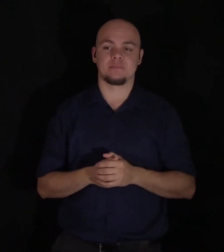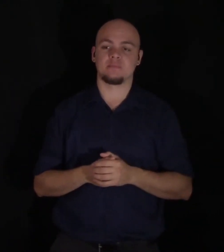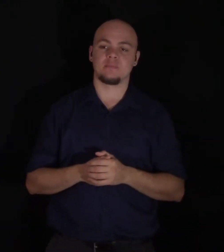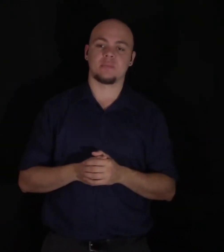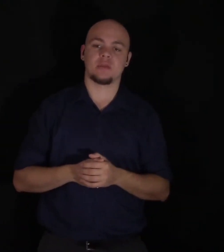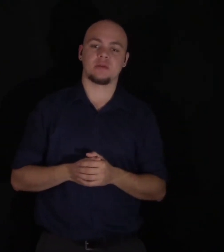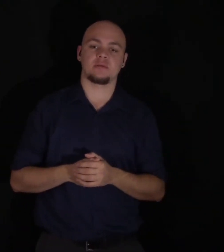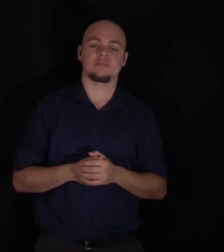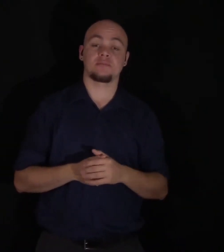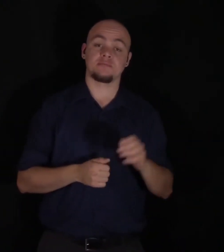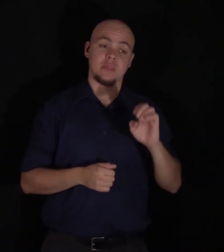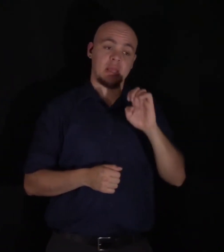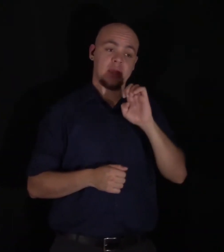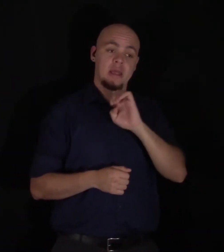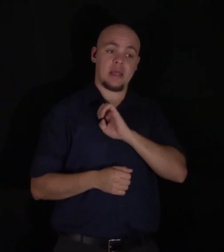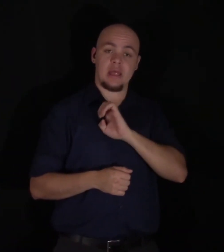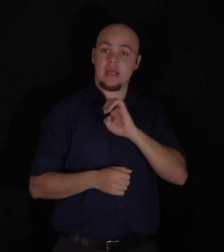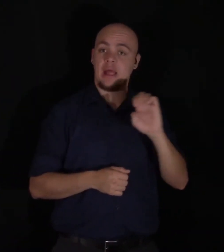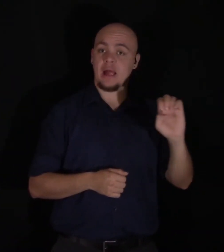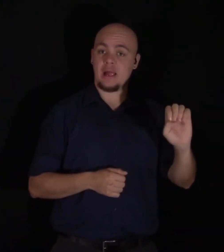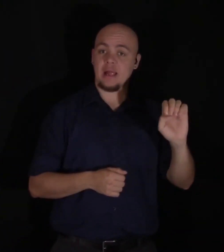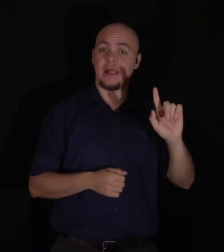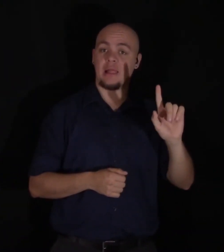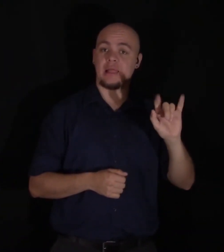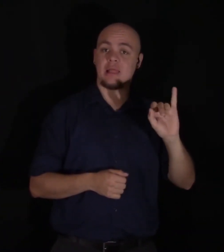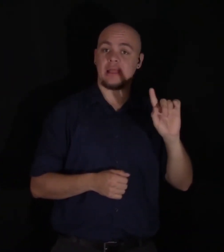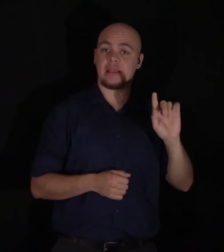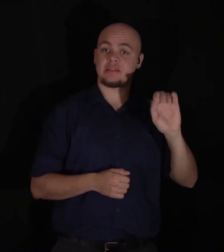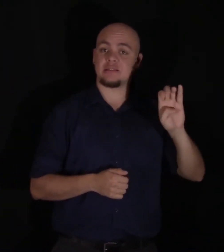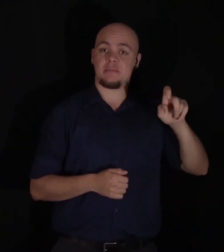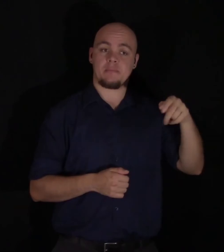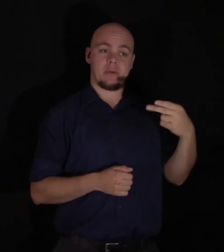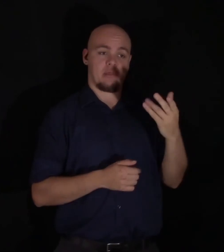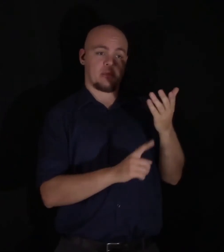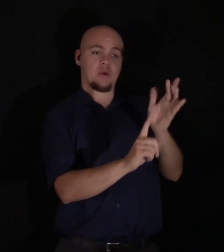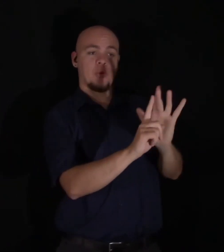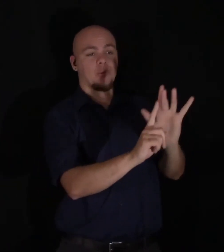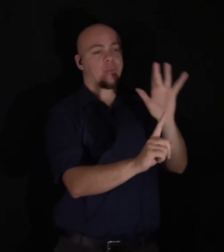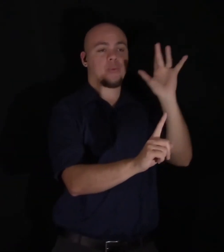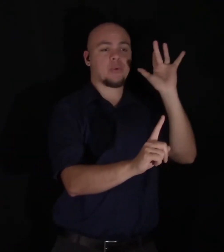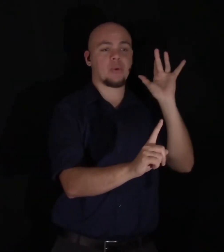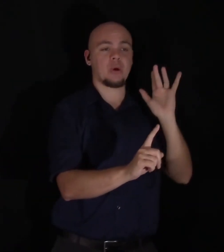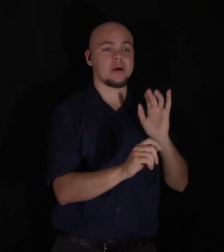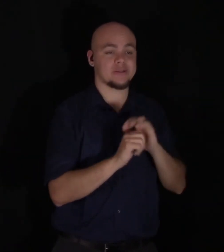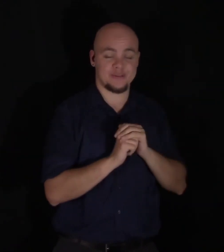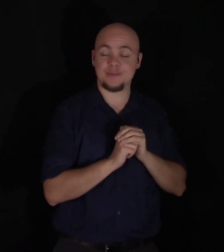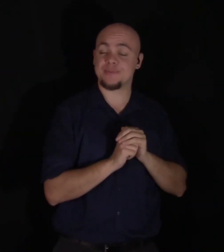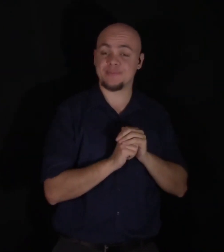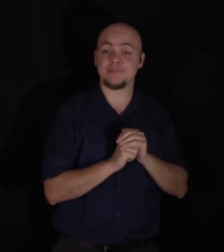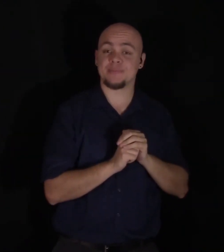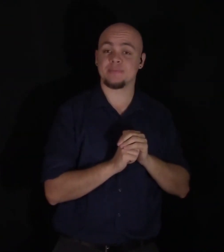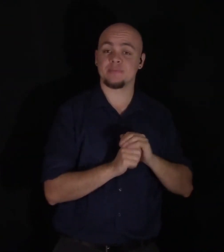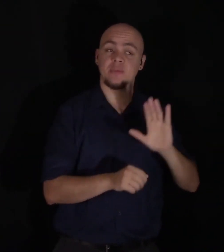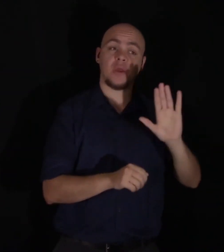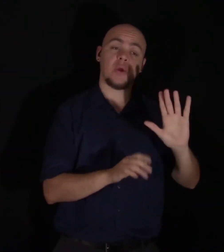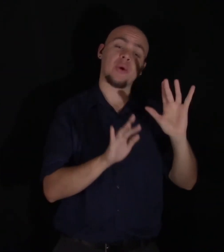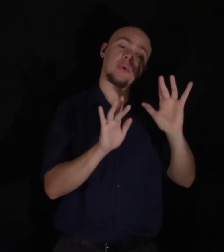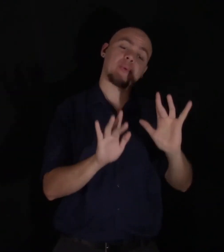of Elizabeth shone like a shrine-dedicated lamp in our peaceful home. Her sympathy was ours, her